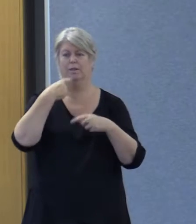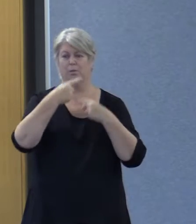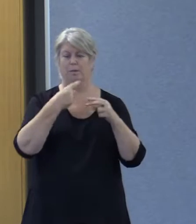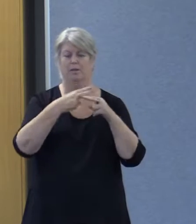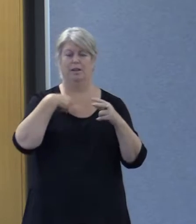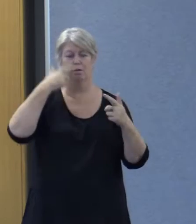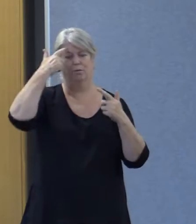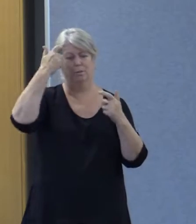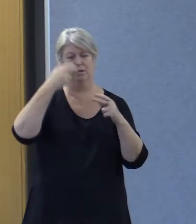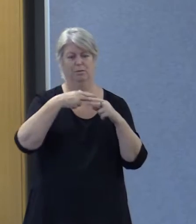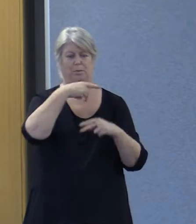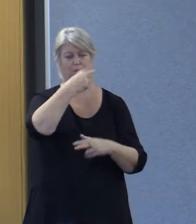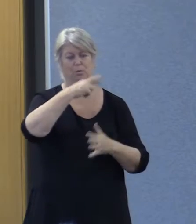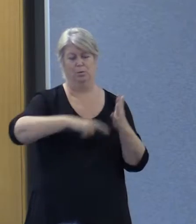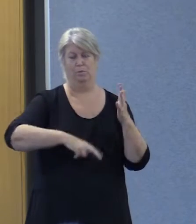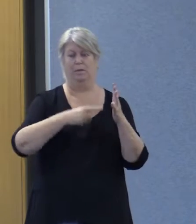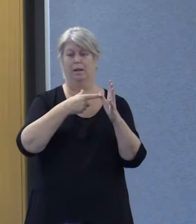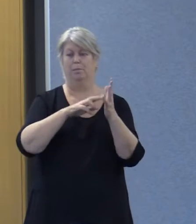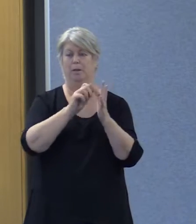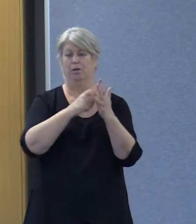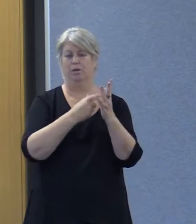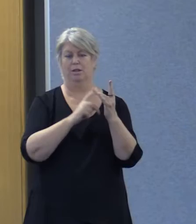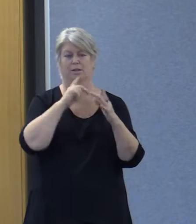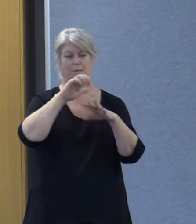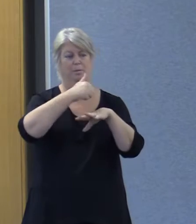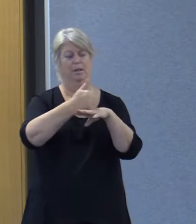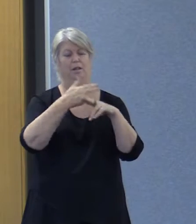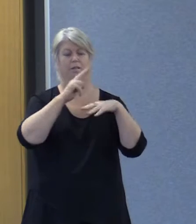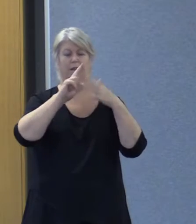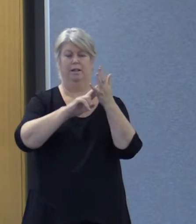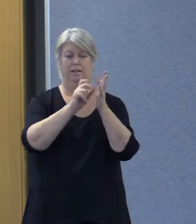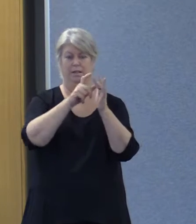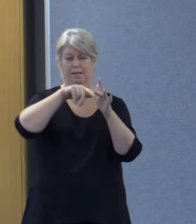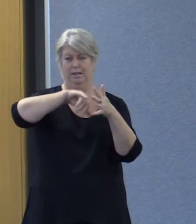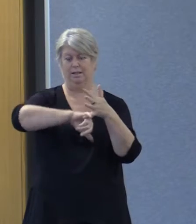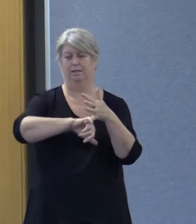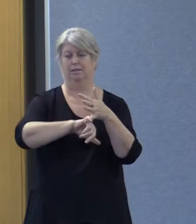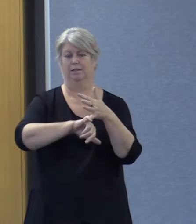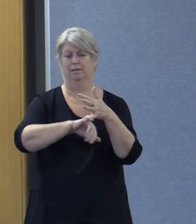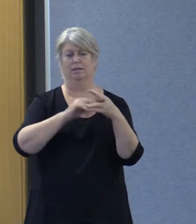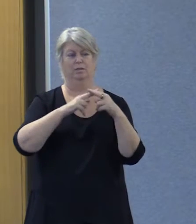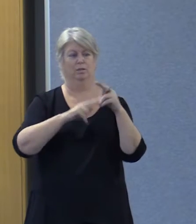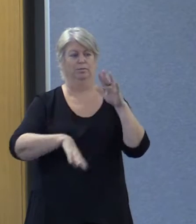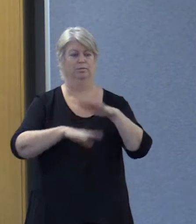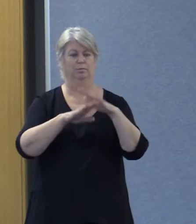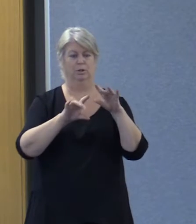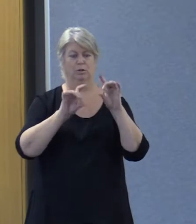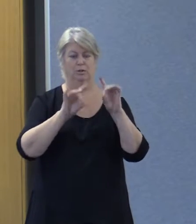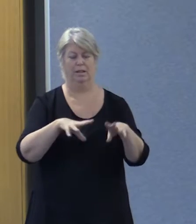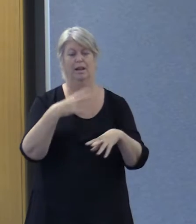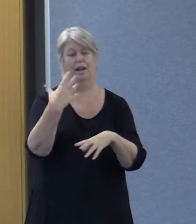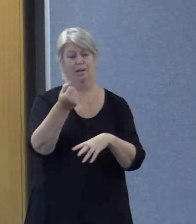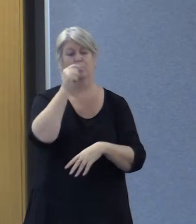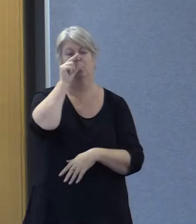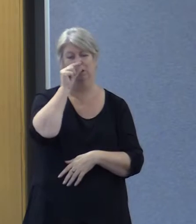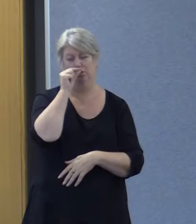this report. Amparo believes that the implementation of the National Disability Insurance Scheme across Australia does have